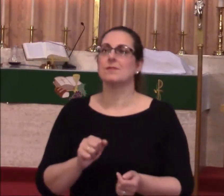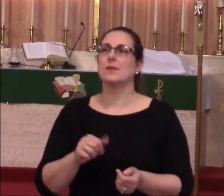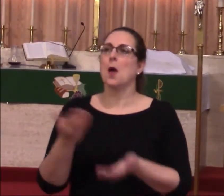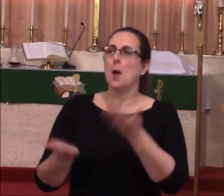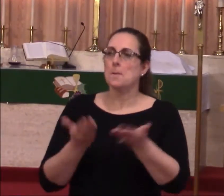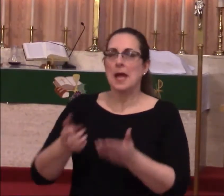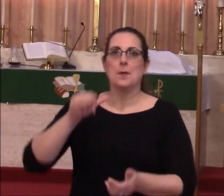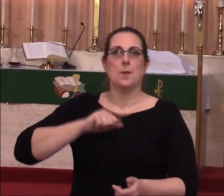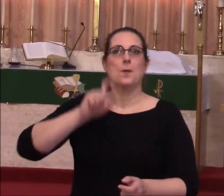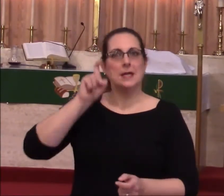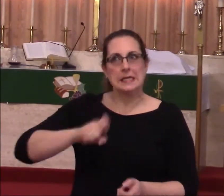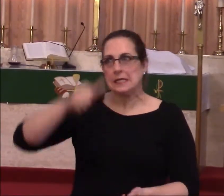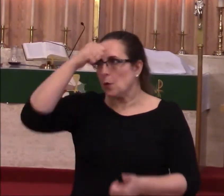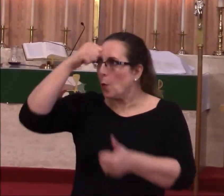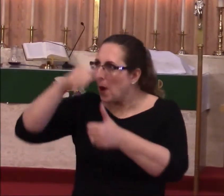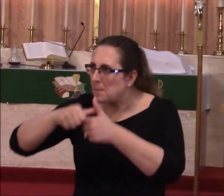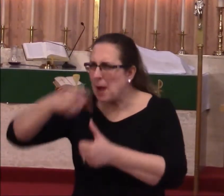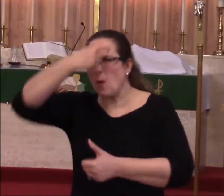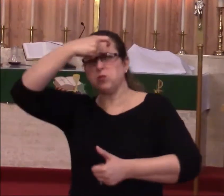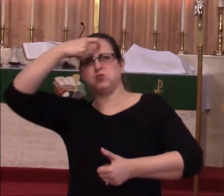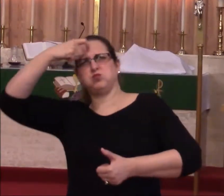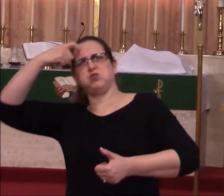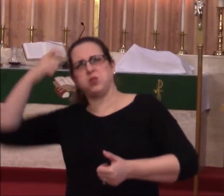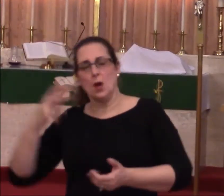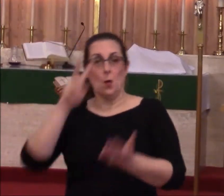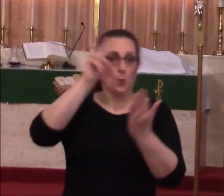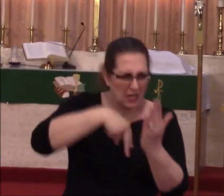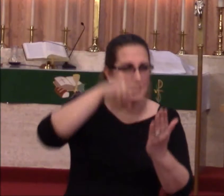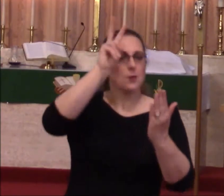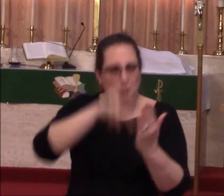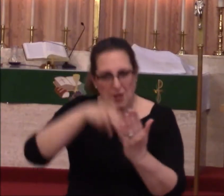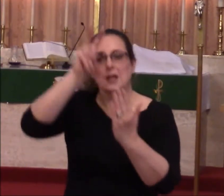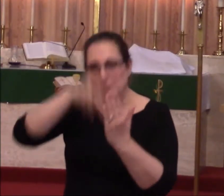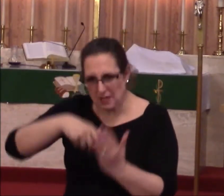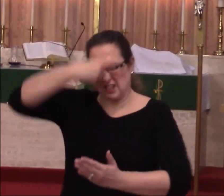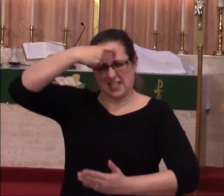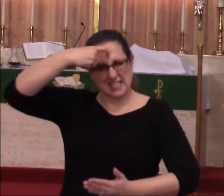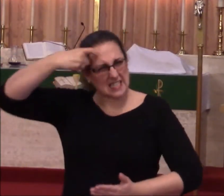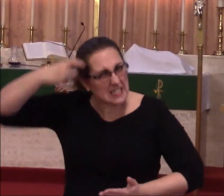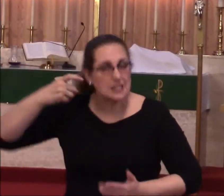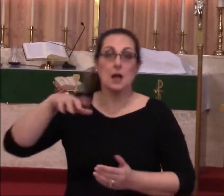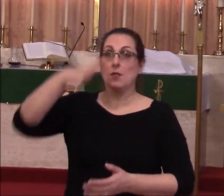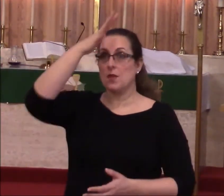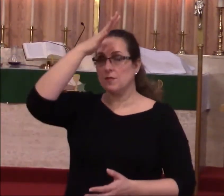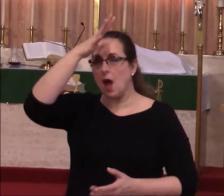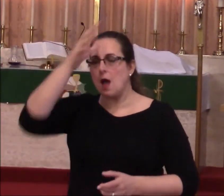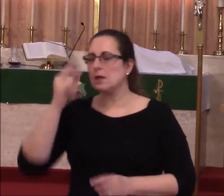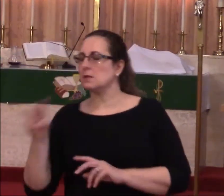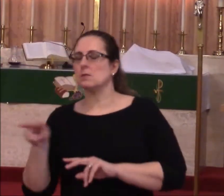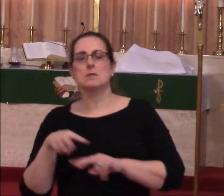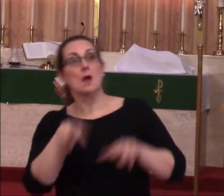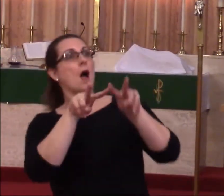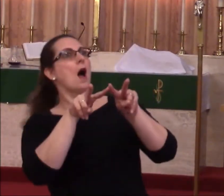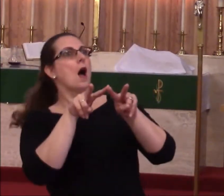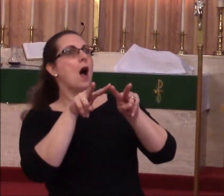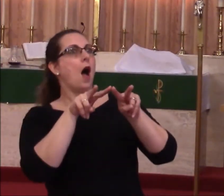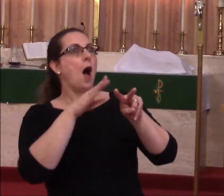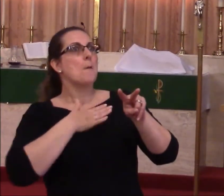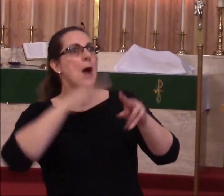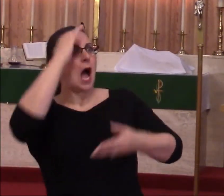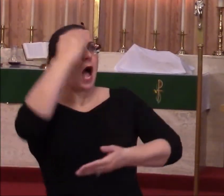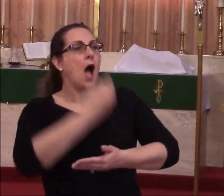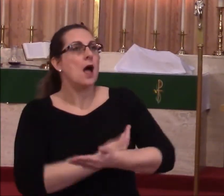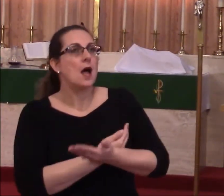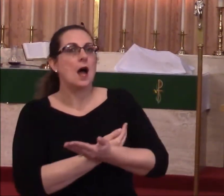maybe we should memorize this. We should read it like 30 times a day until it's ingrained in us. The father sees him from a distance